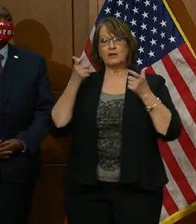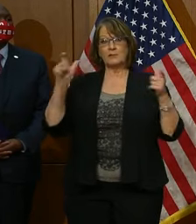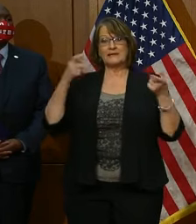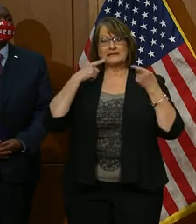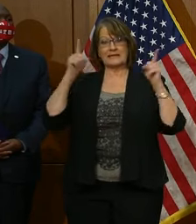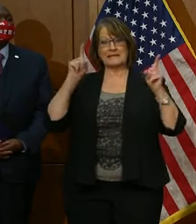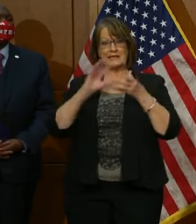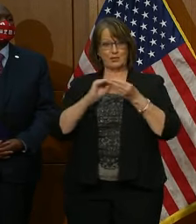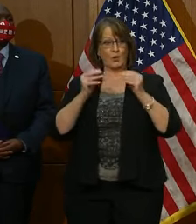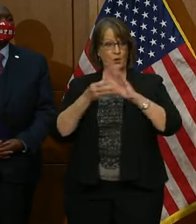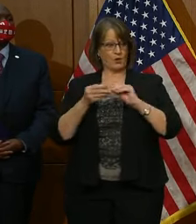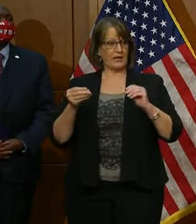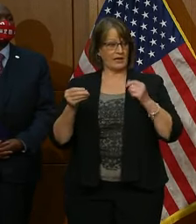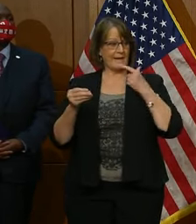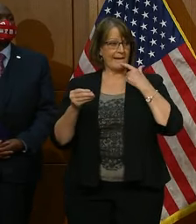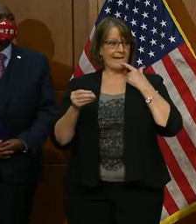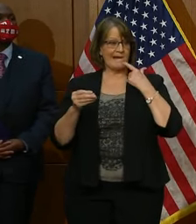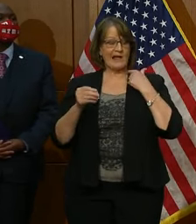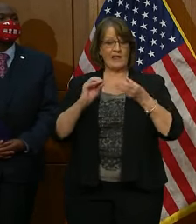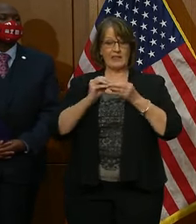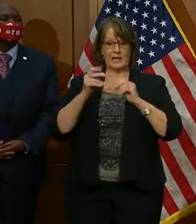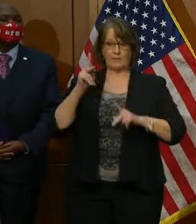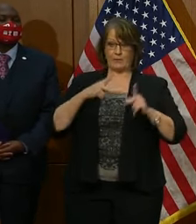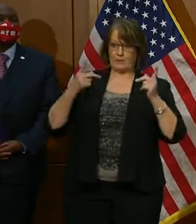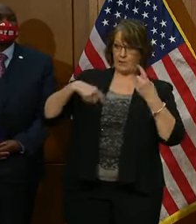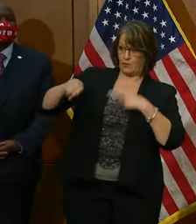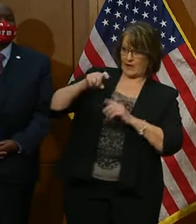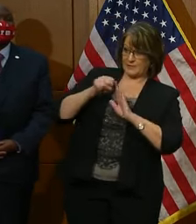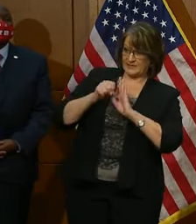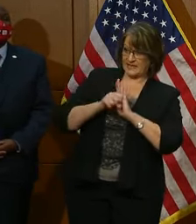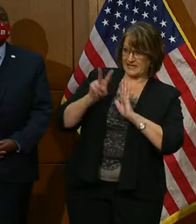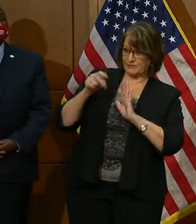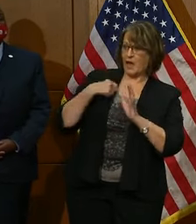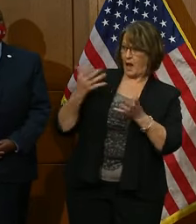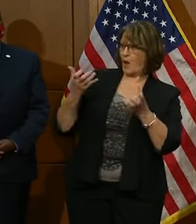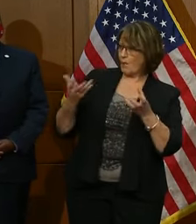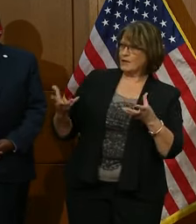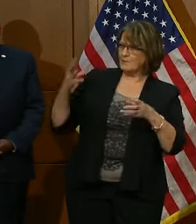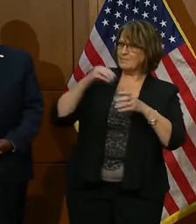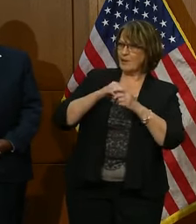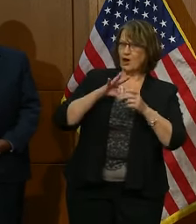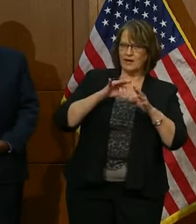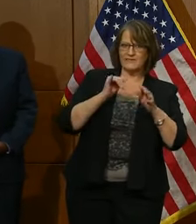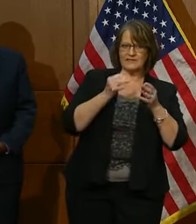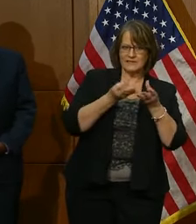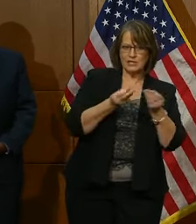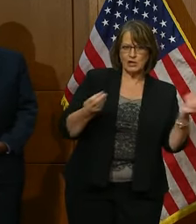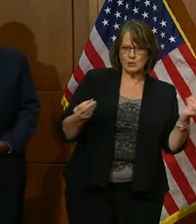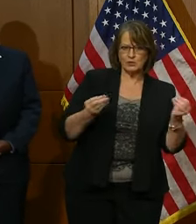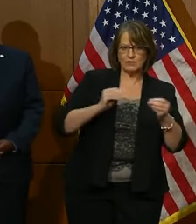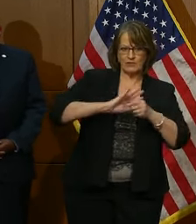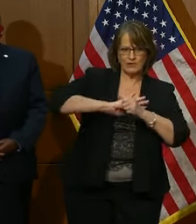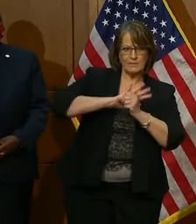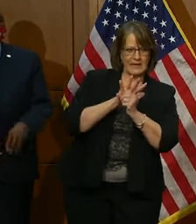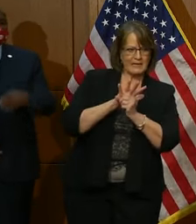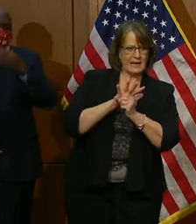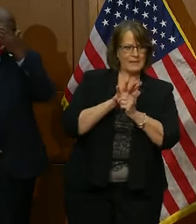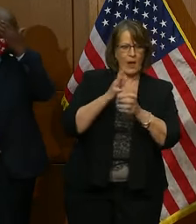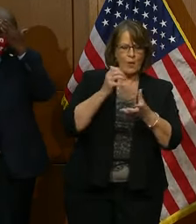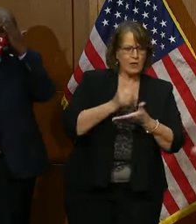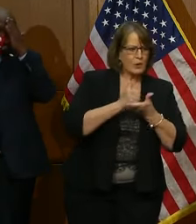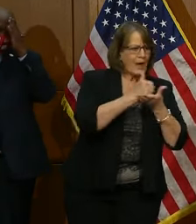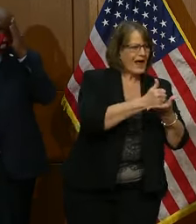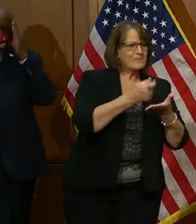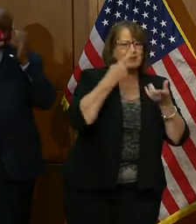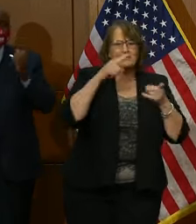the number of people around the Commonwealth that said, I want to be part of this solution, I want to help, and it doesn't matter their